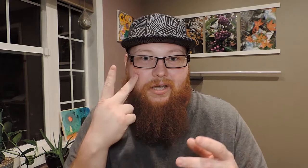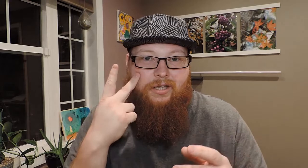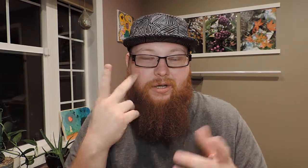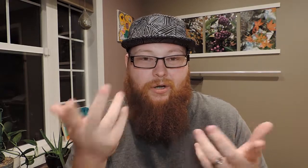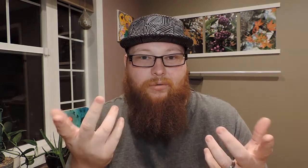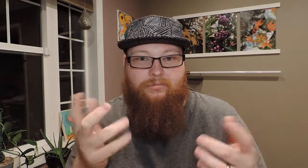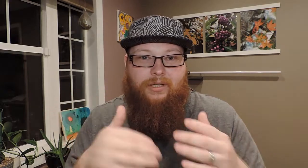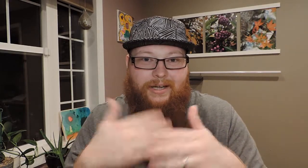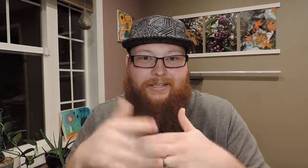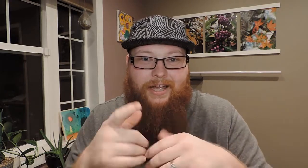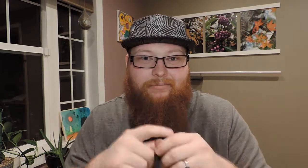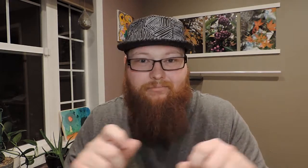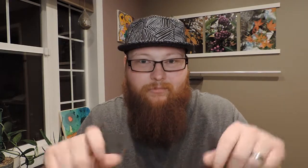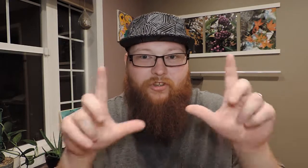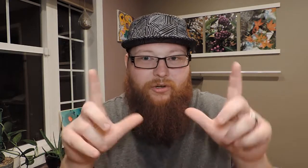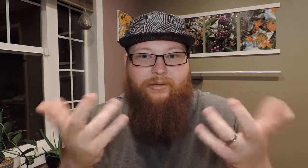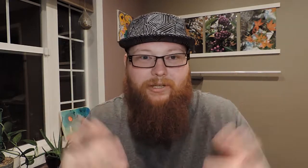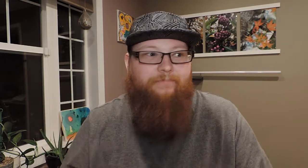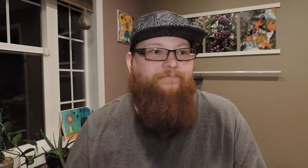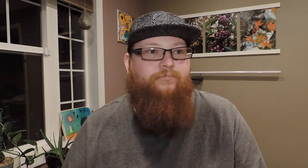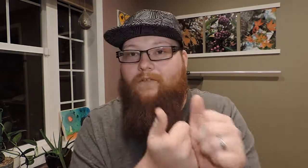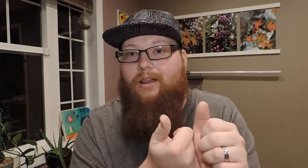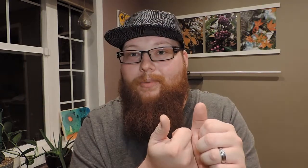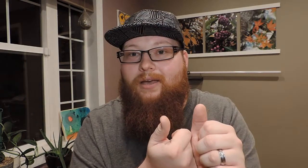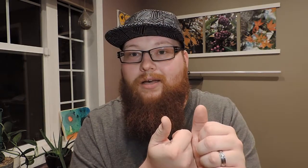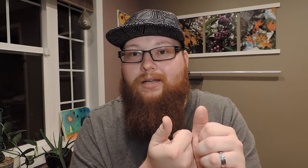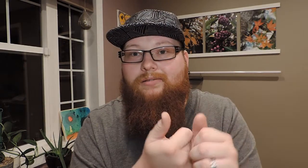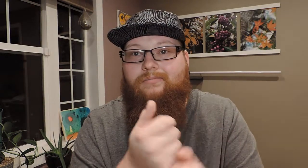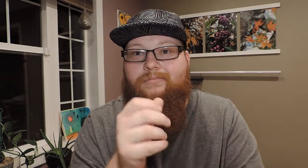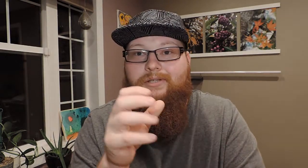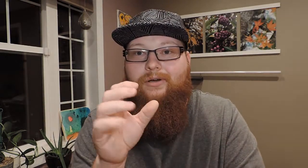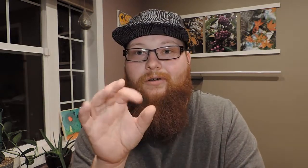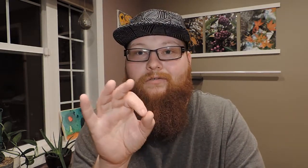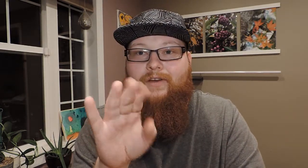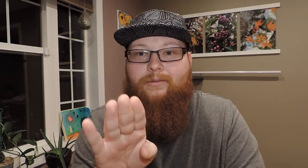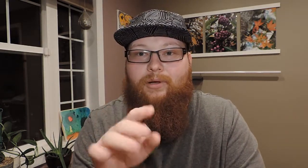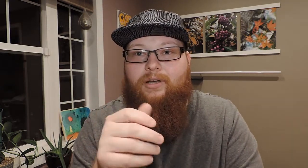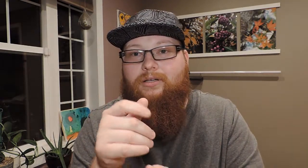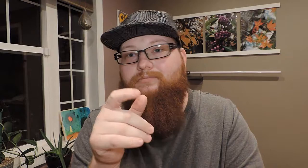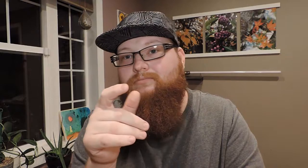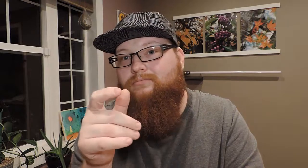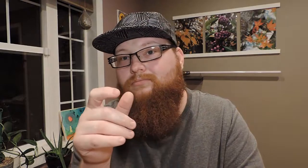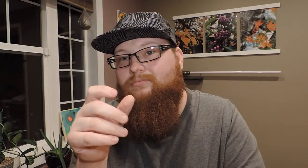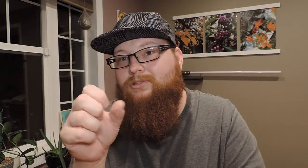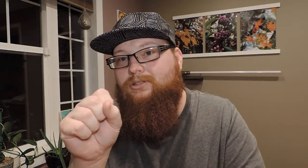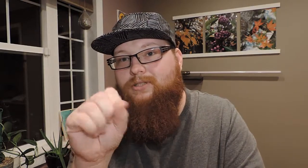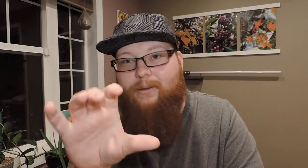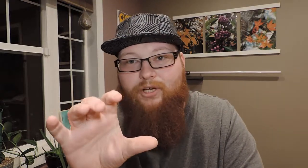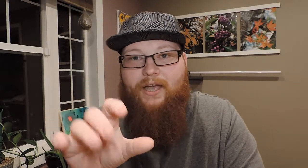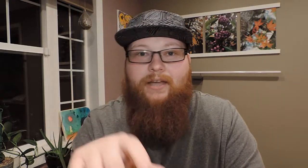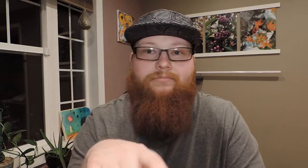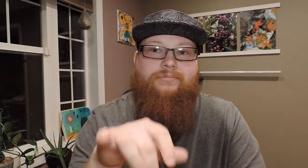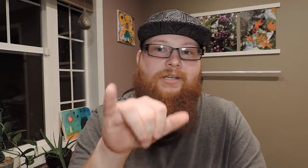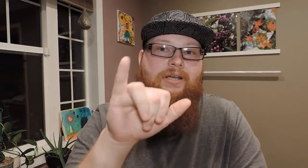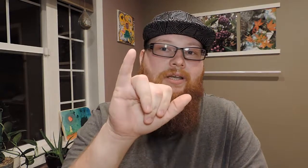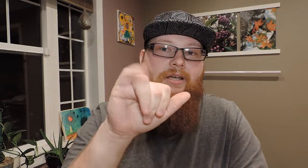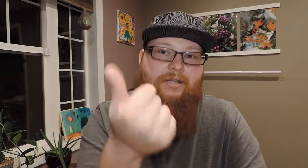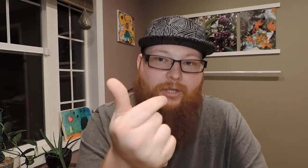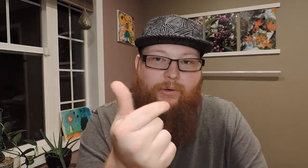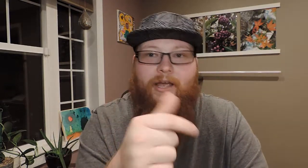you know, the next time the video comes up. Follow me on, you know, Facebook, Snapchat, Instagram,